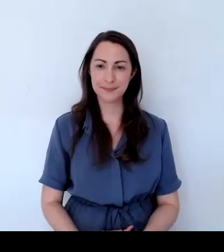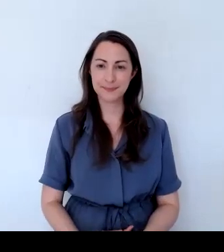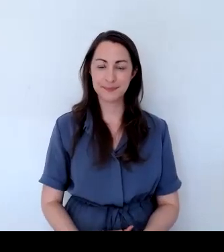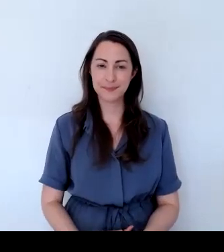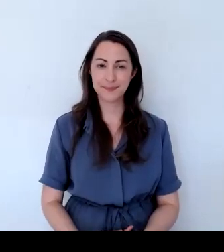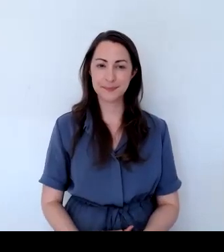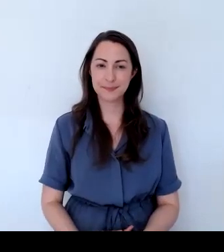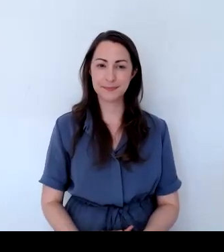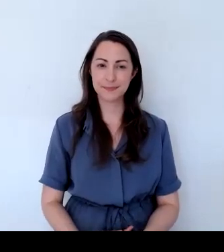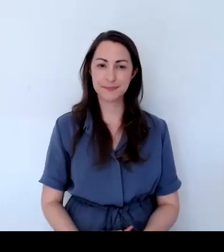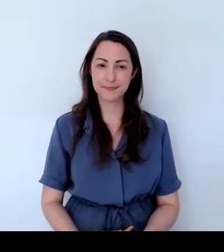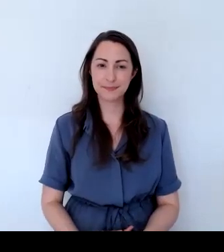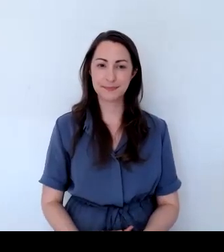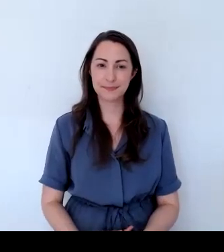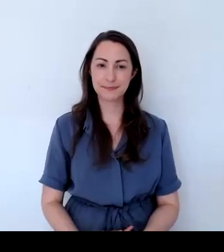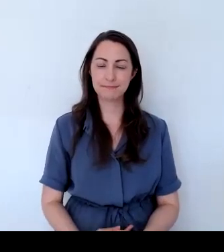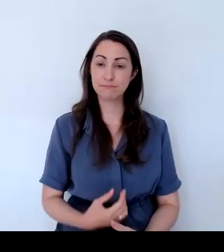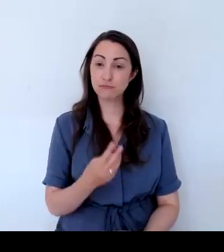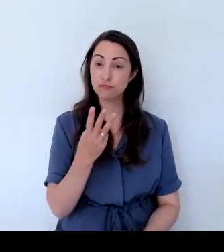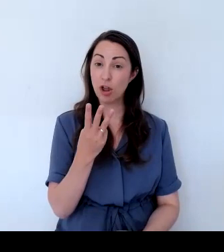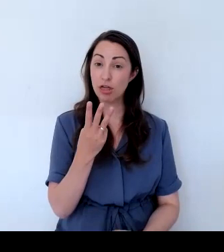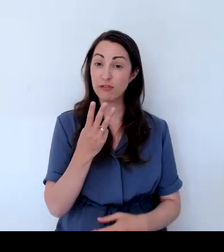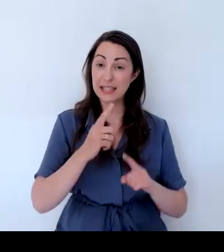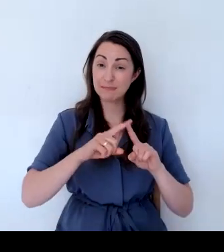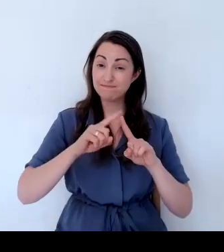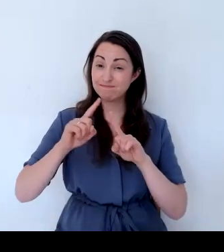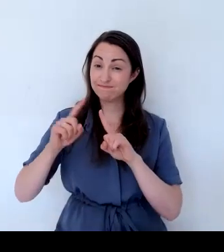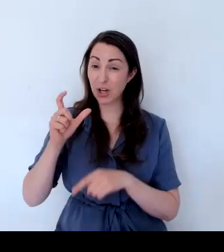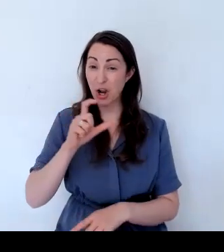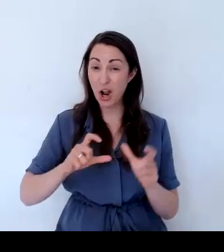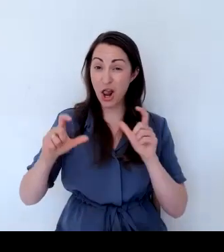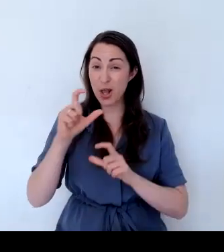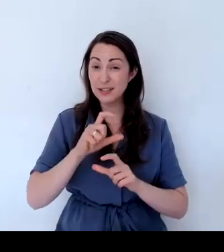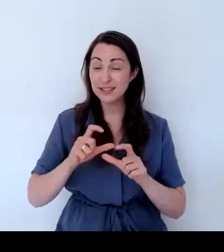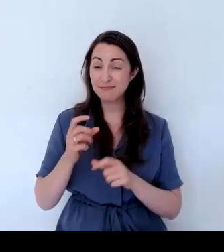Okay. So you've got three different colours there, which would be lovely.